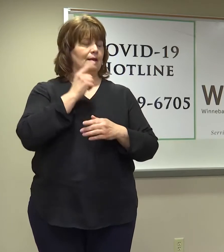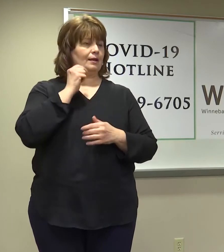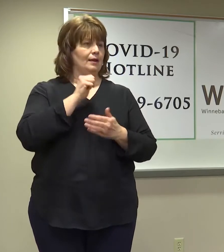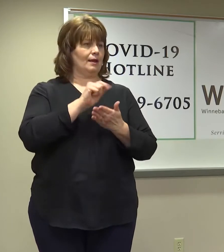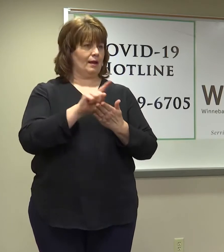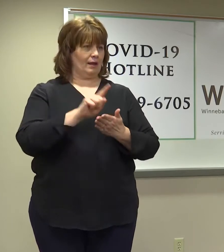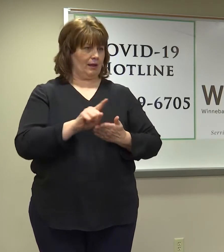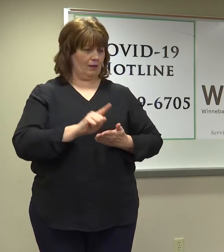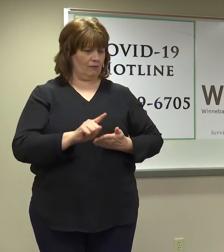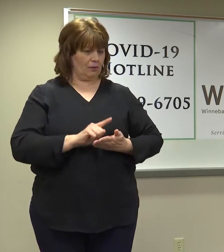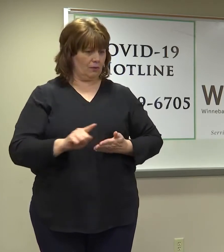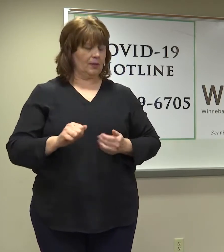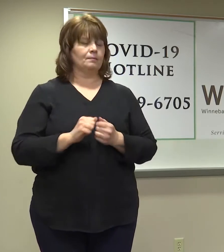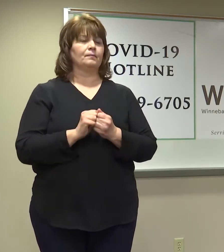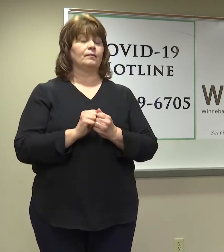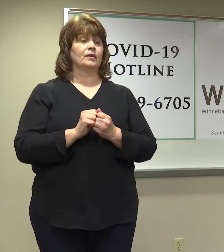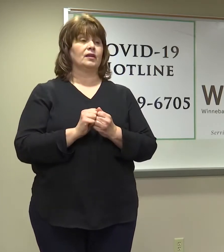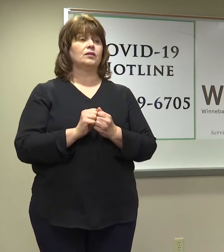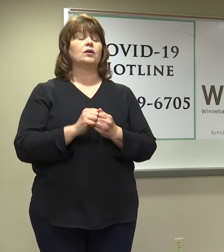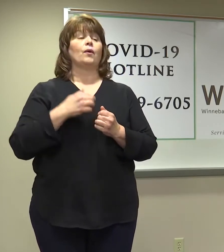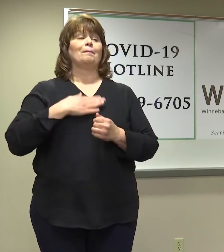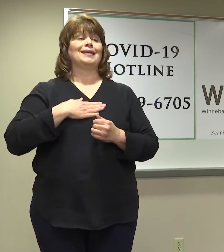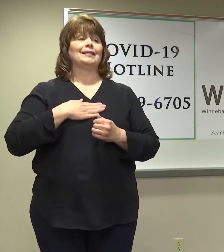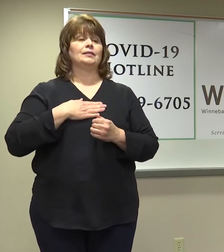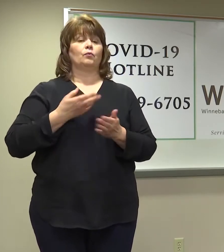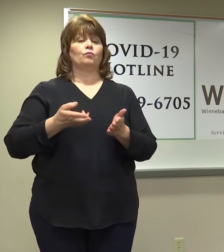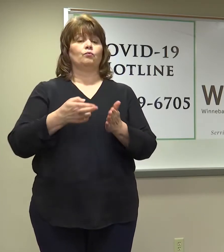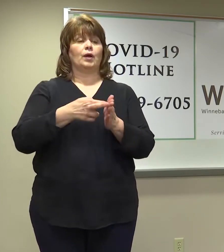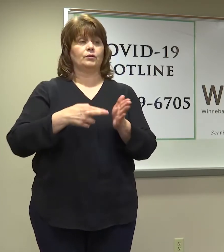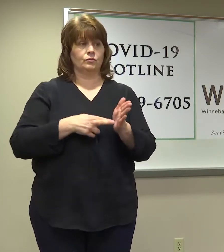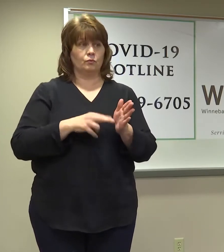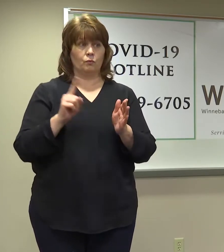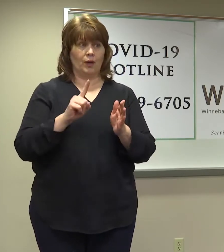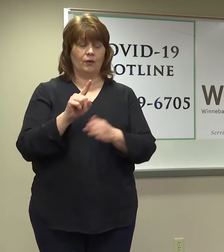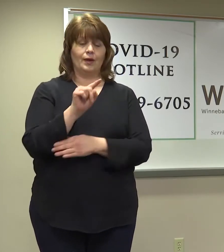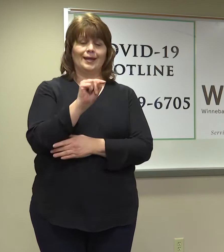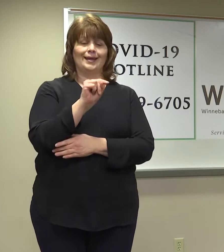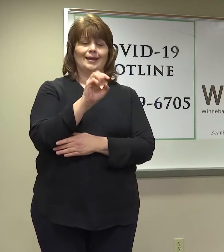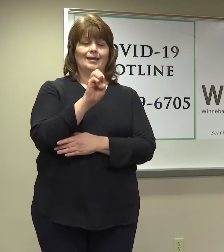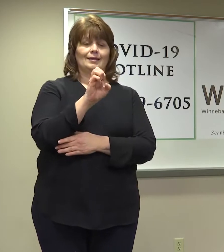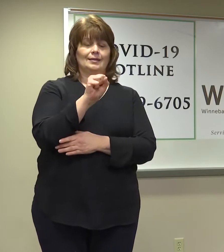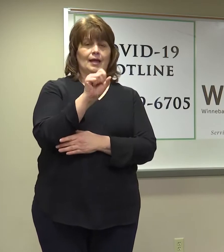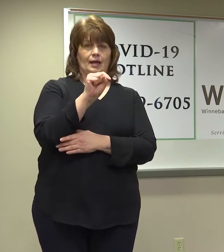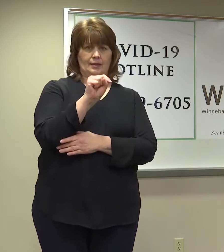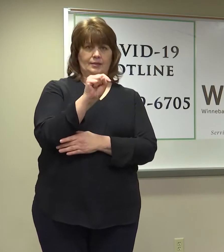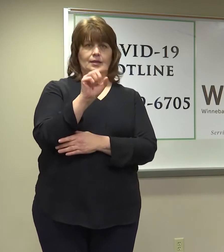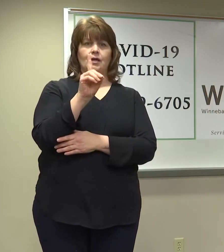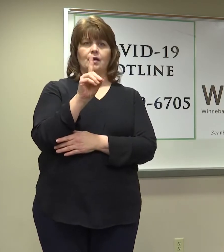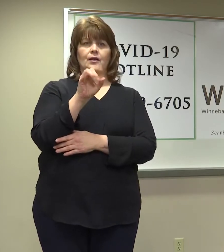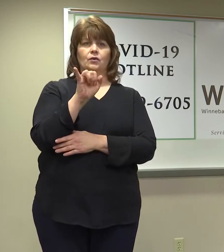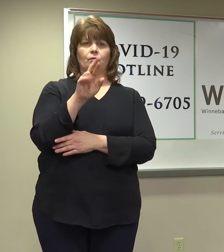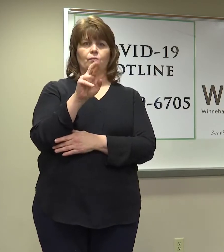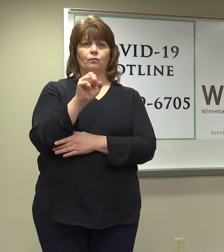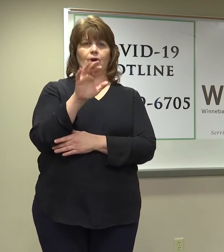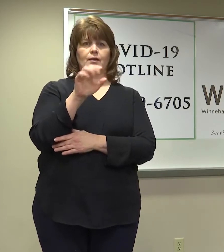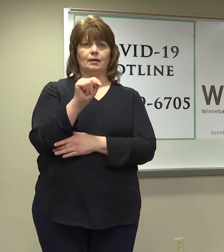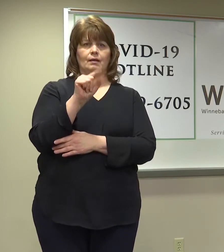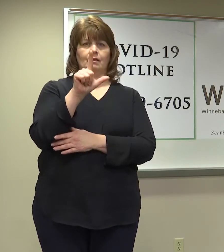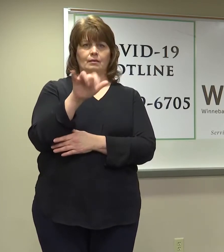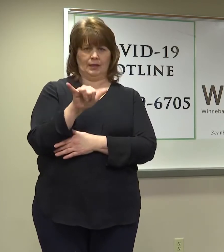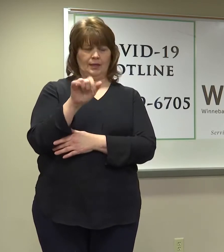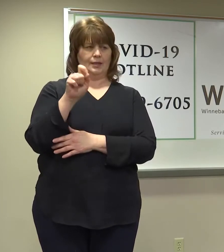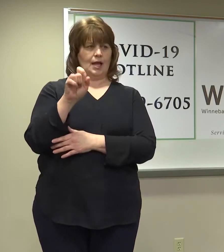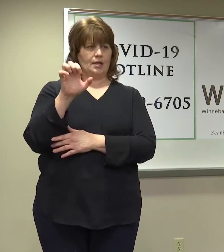encourage the community to pre-register at testdirectly.com. First of all, it supports rapid resulting,